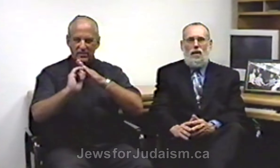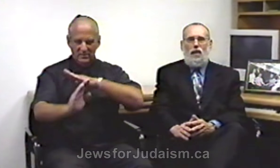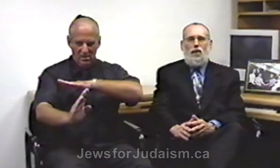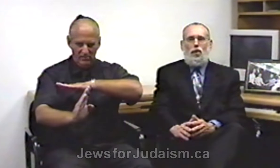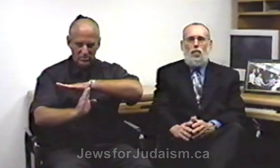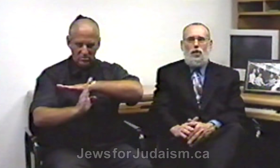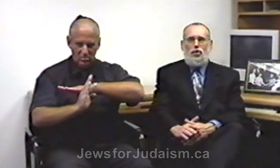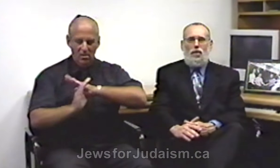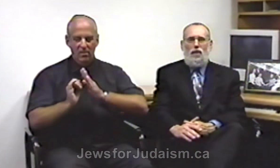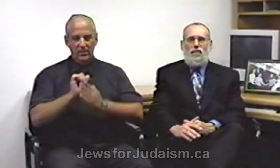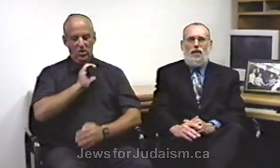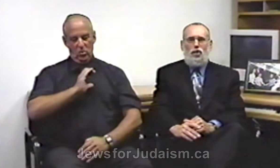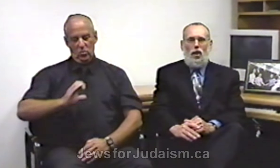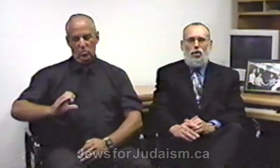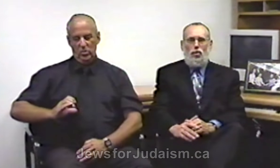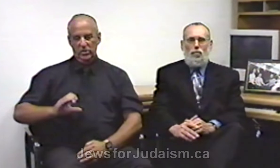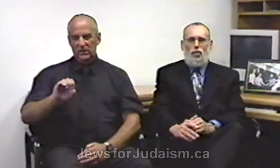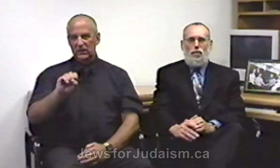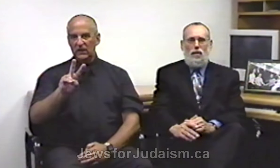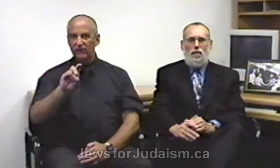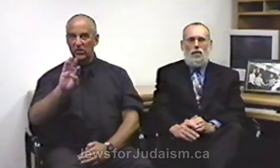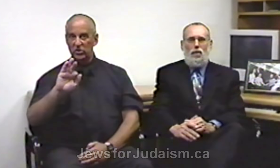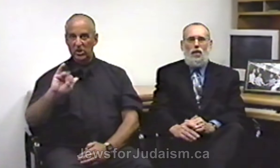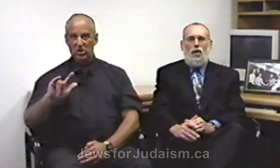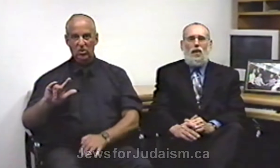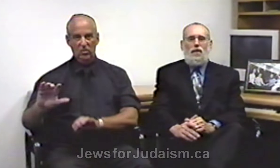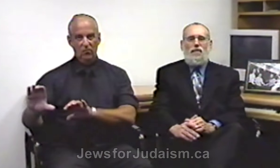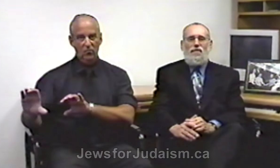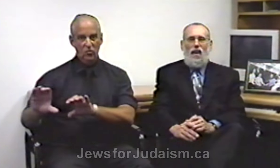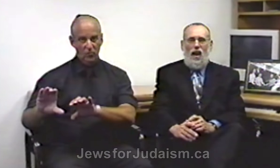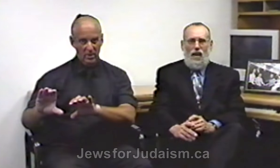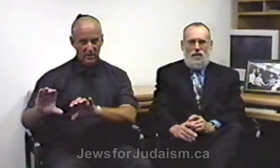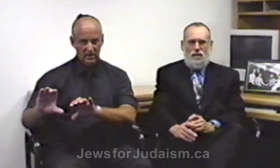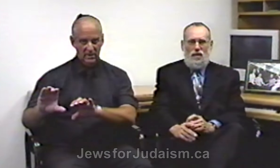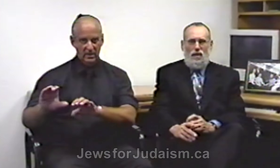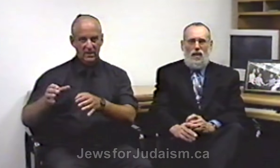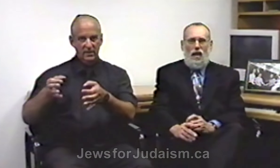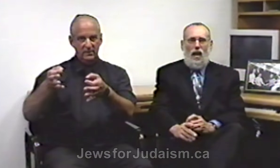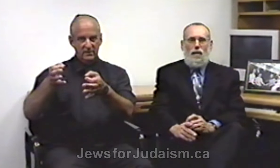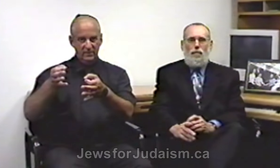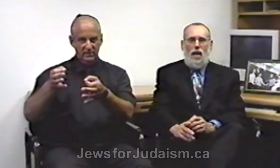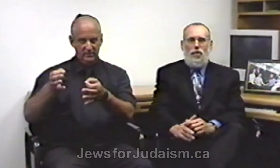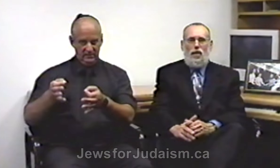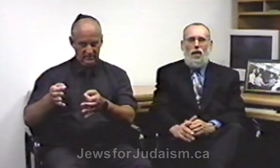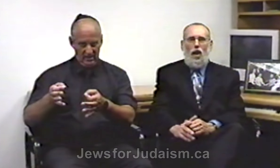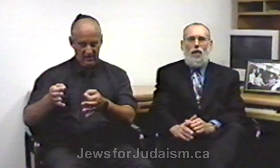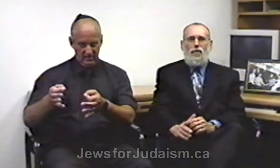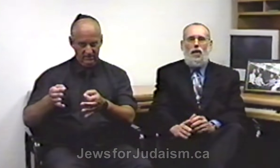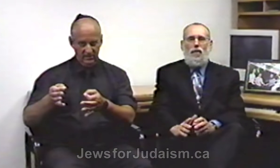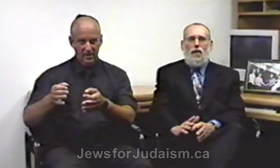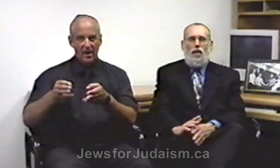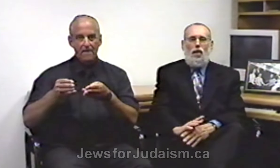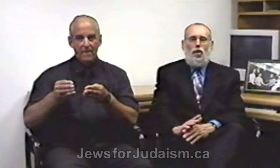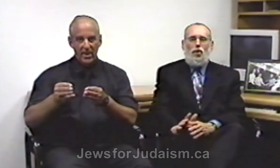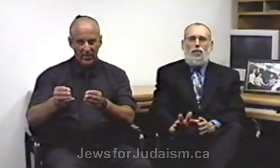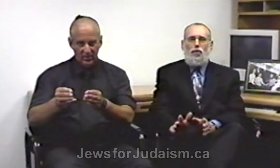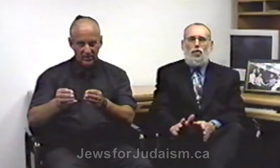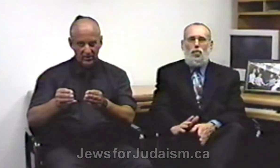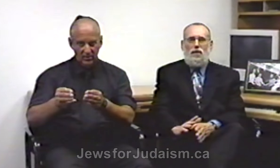the Christian evangelical movement devised a method of confusing